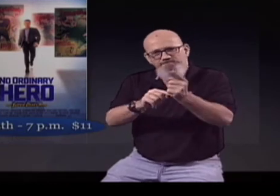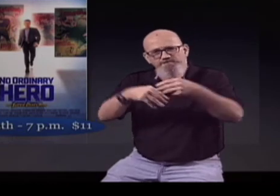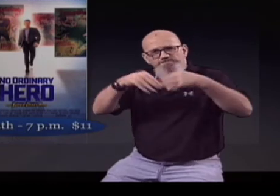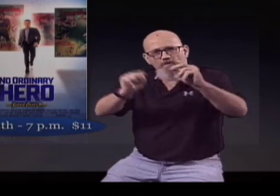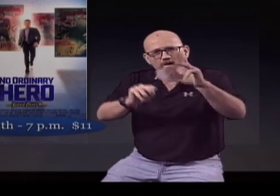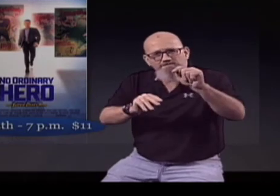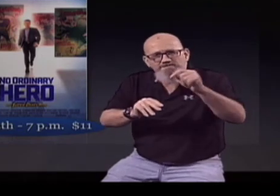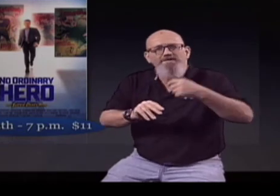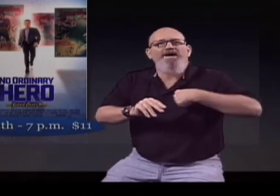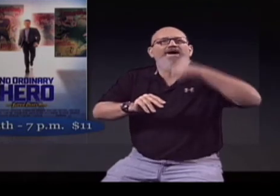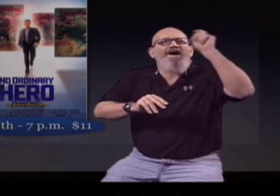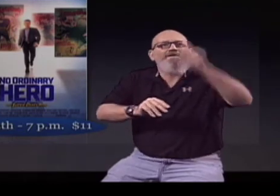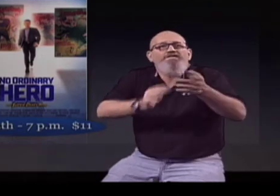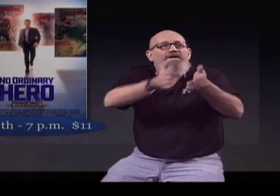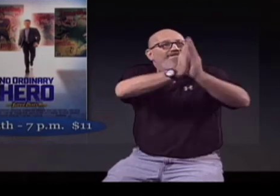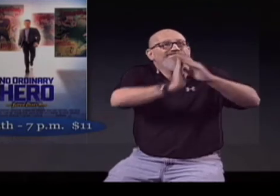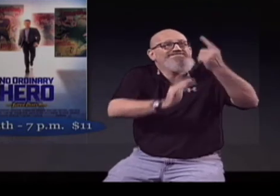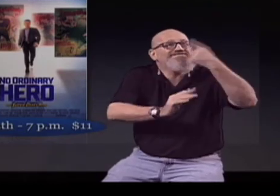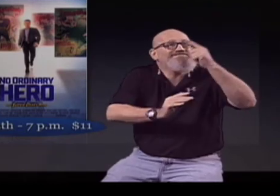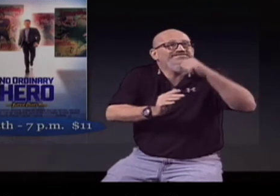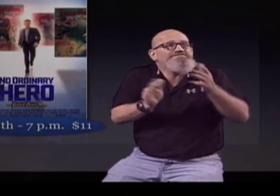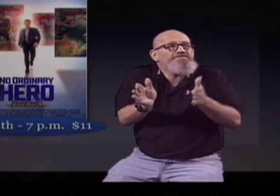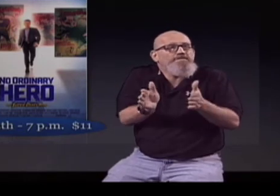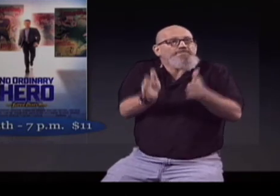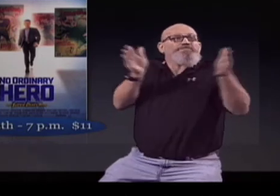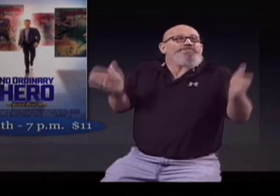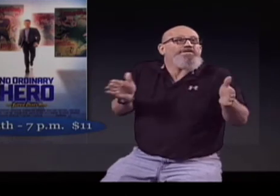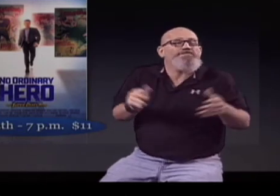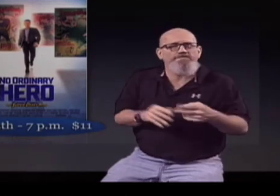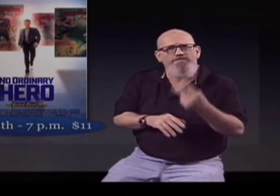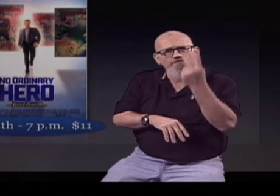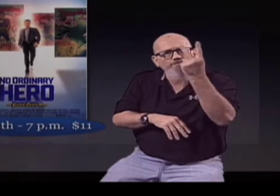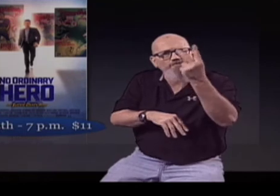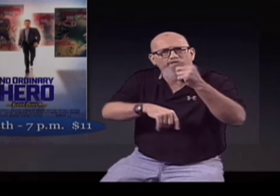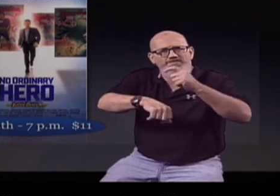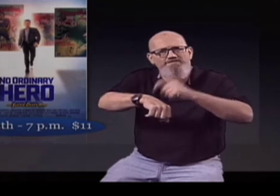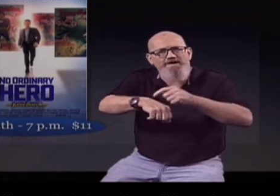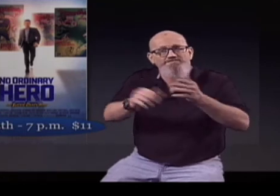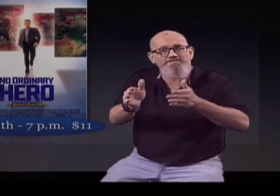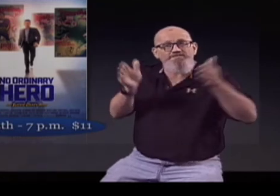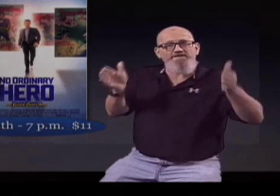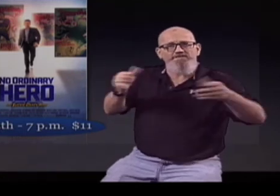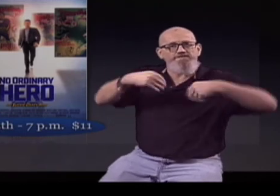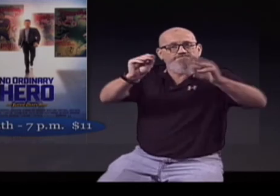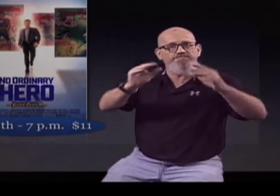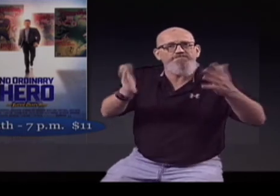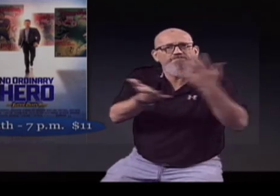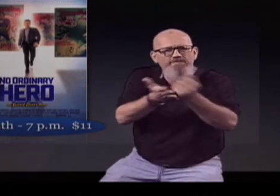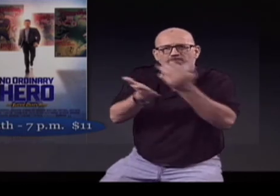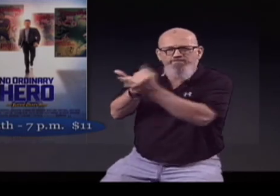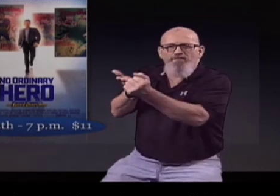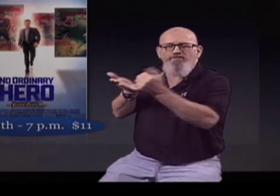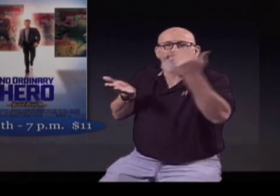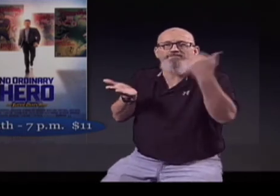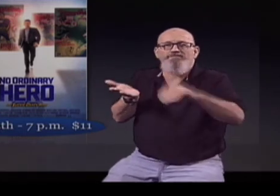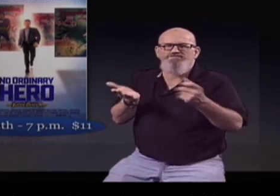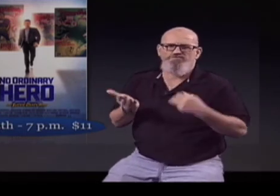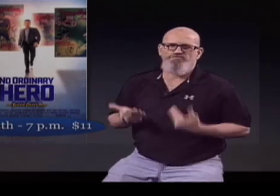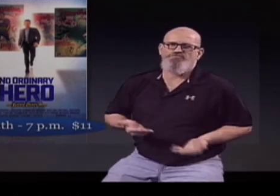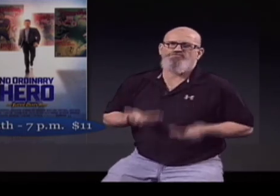it sold out in minutes and we actually had to ask two different times for more tickets to become available. So